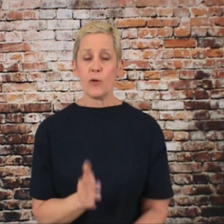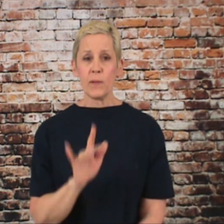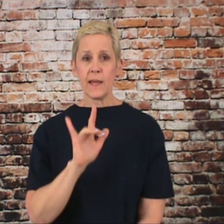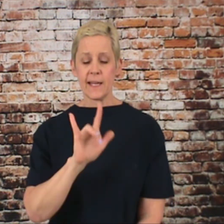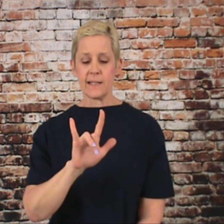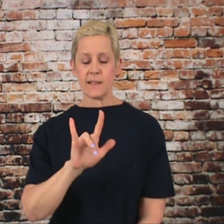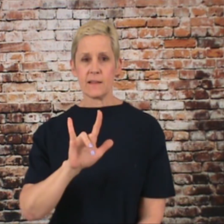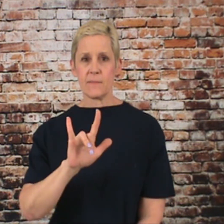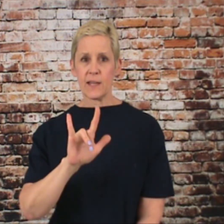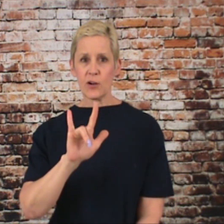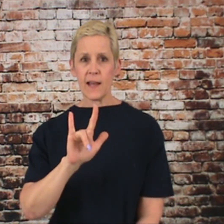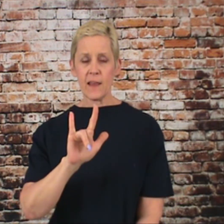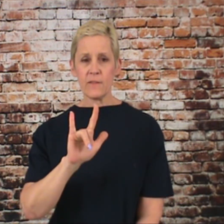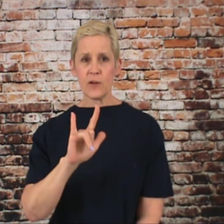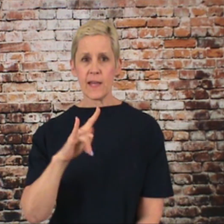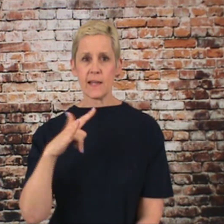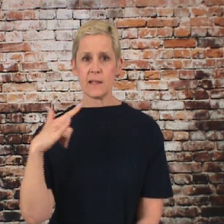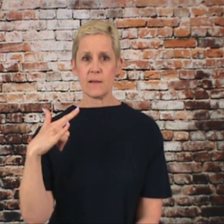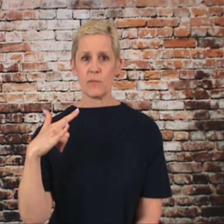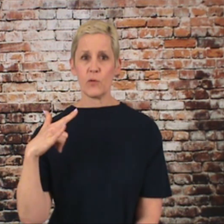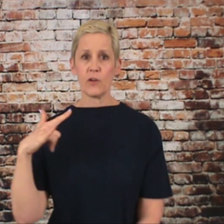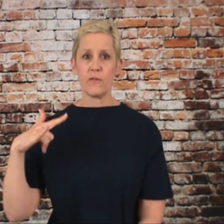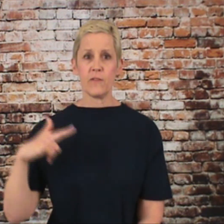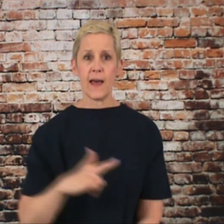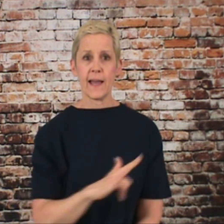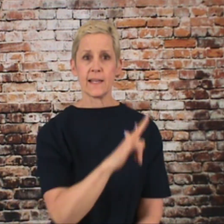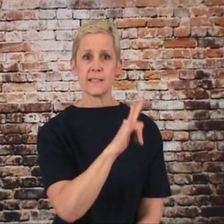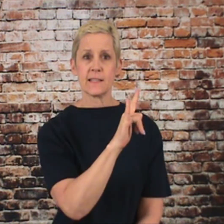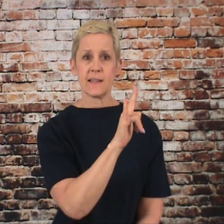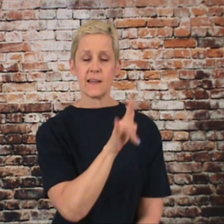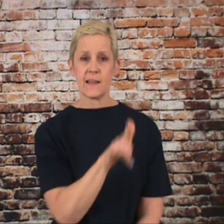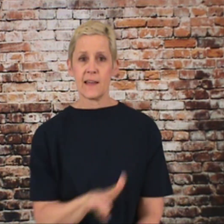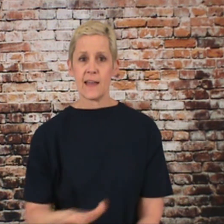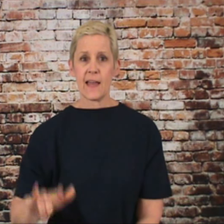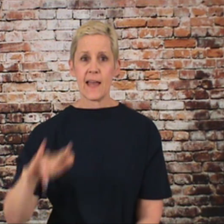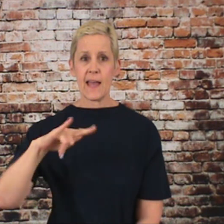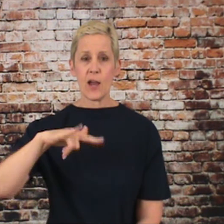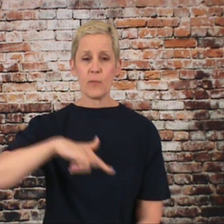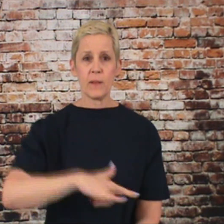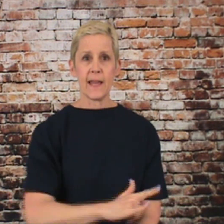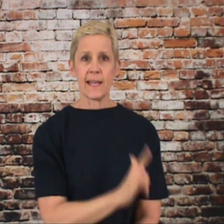Airplane. Make your I love your hand. We're going to fly it. Airplane.